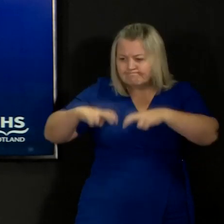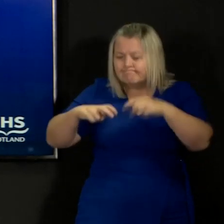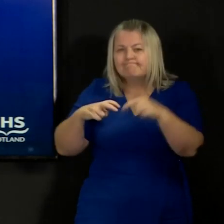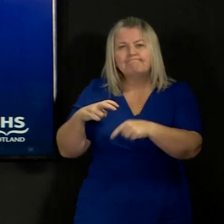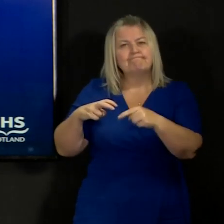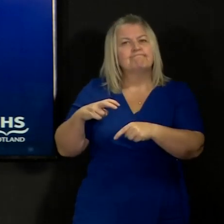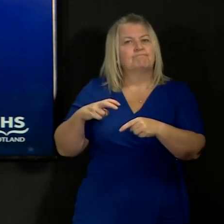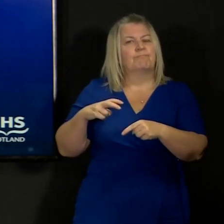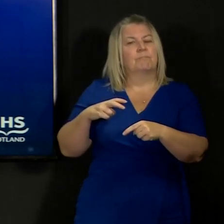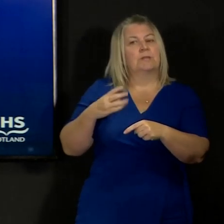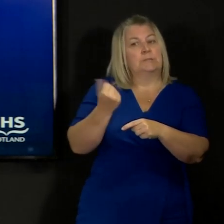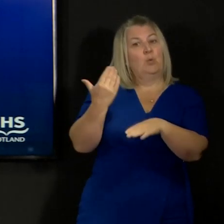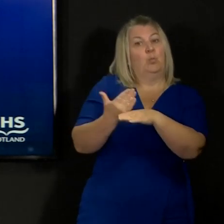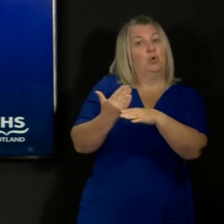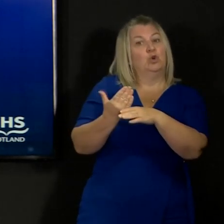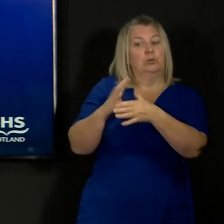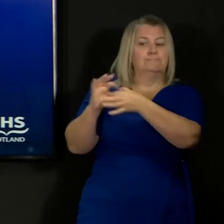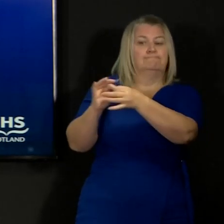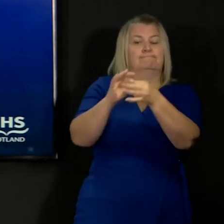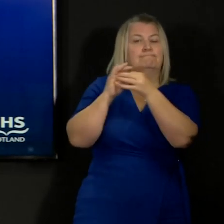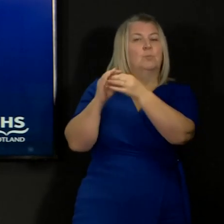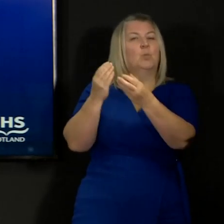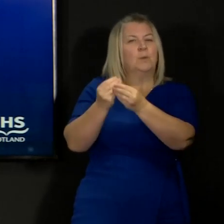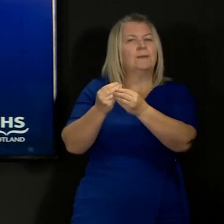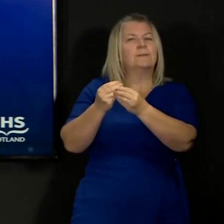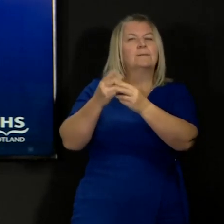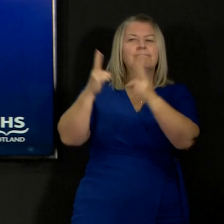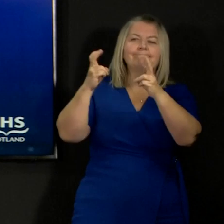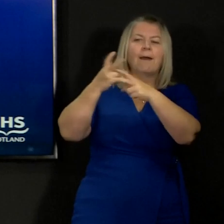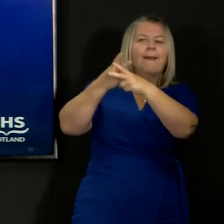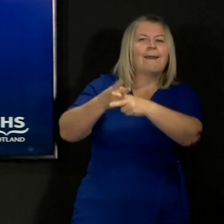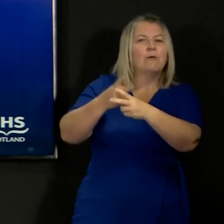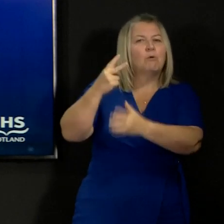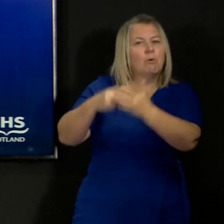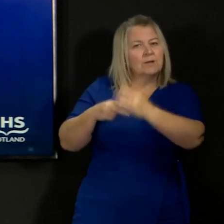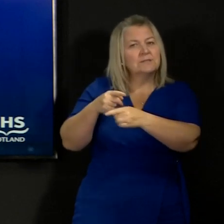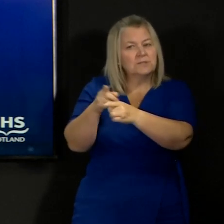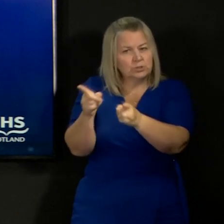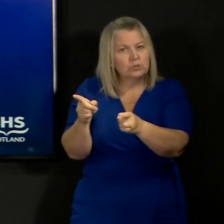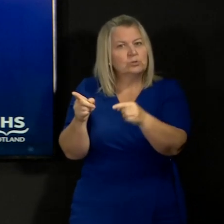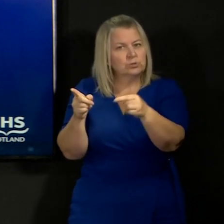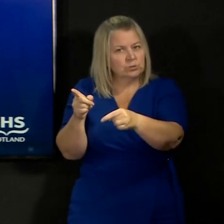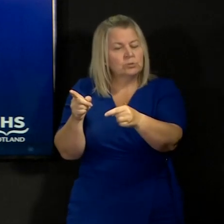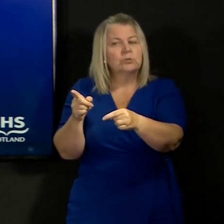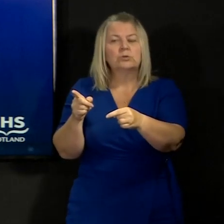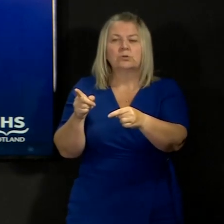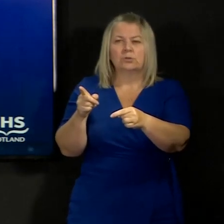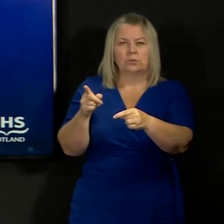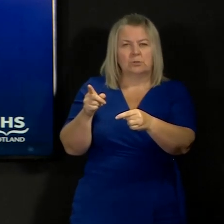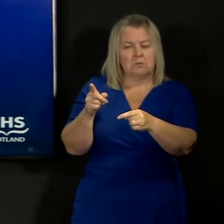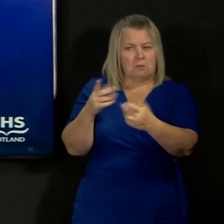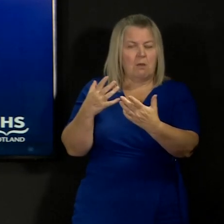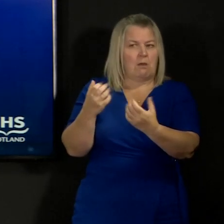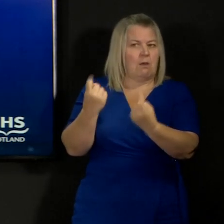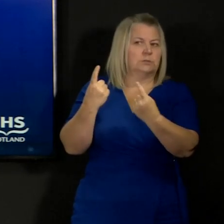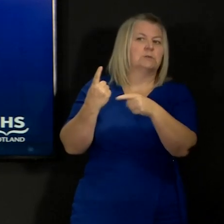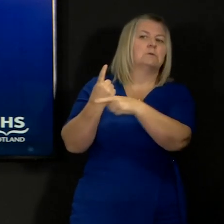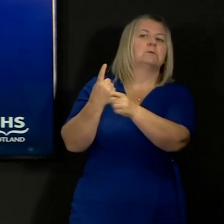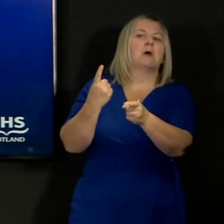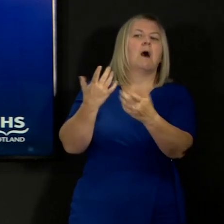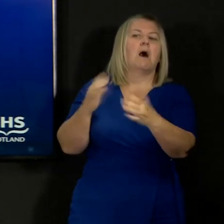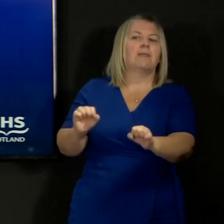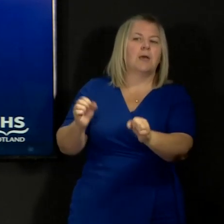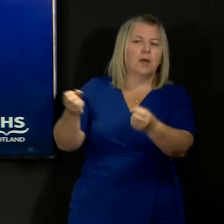care organisations that helped me understand better exactly what people were facing and the